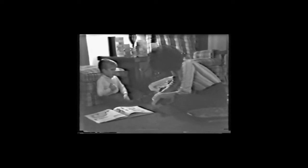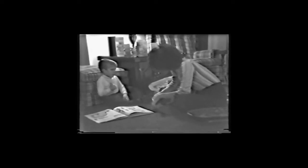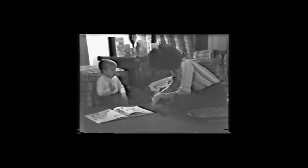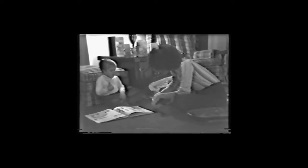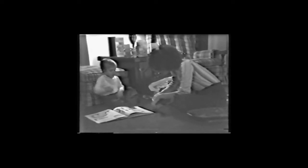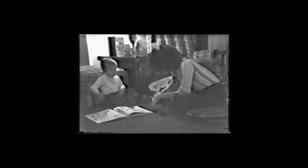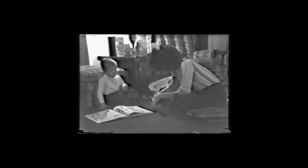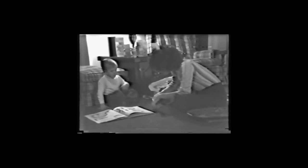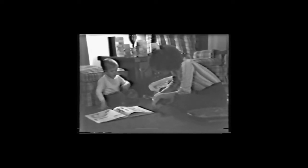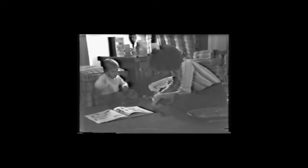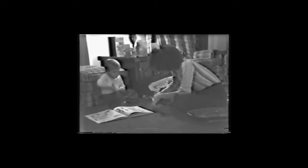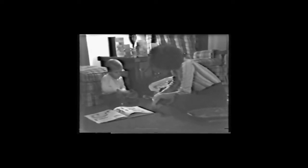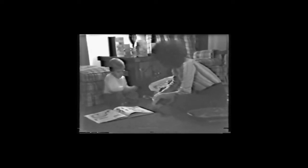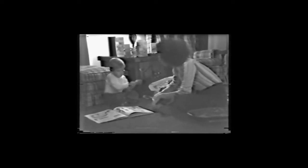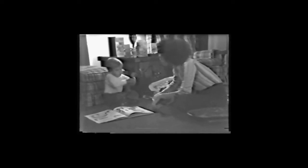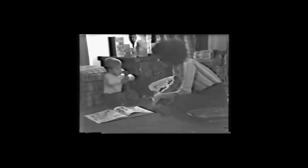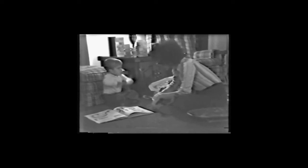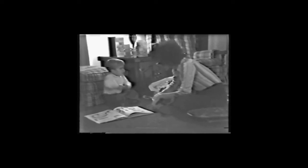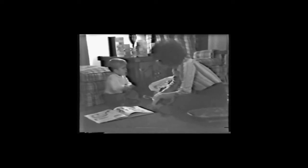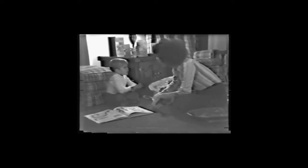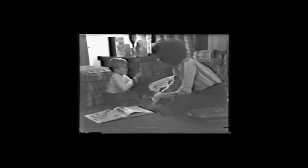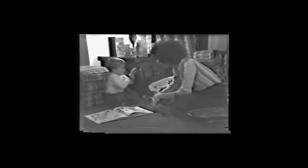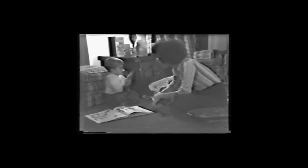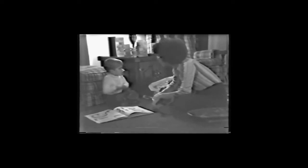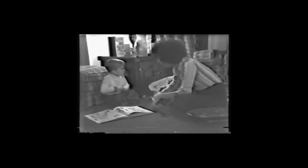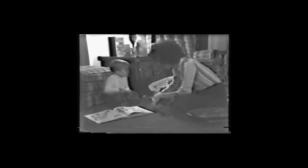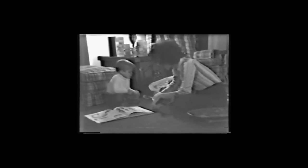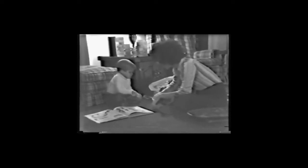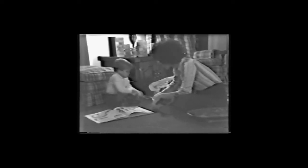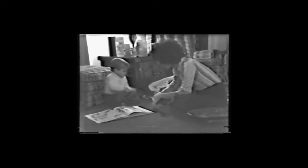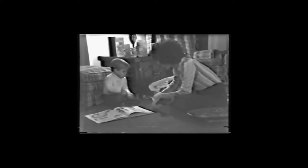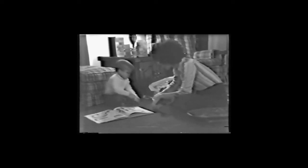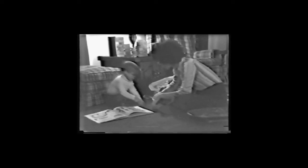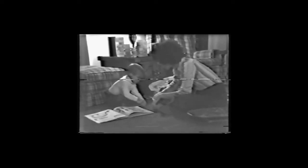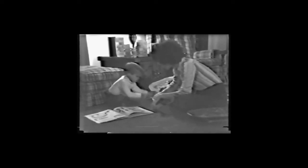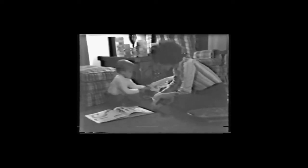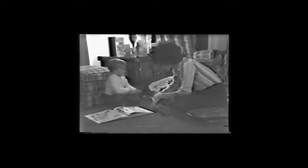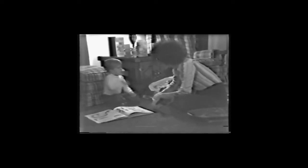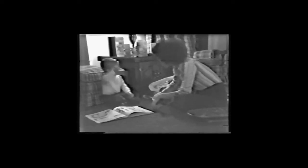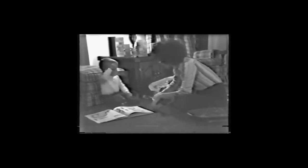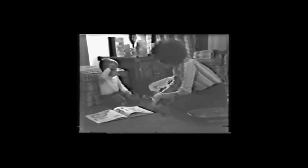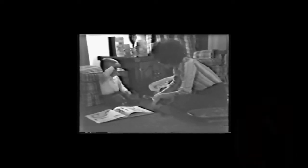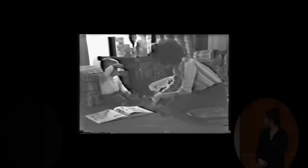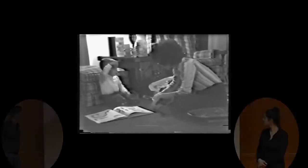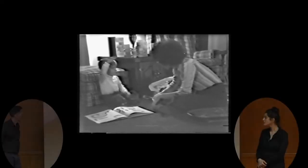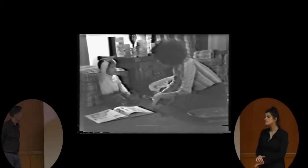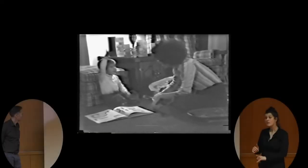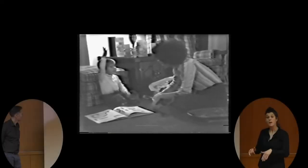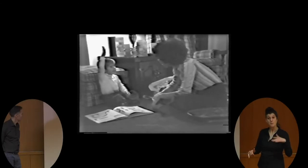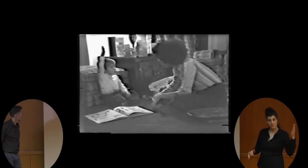In the wintertime. Oh, wintertime. Shovel in the wintertime. Yeah. Yeah. Outside? Oh,